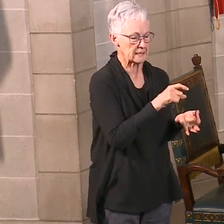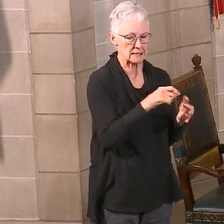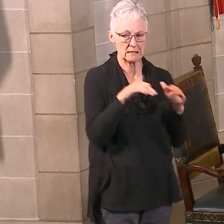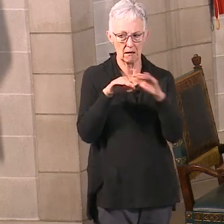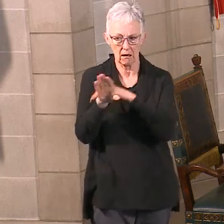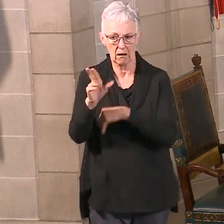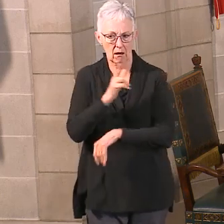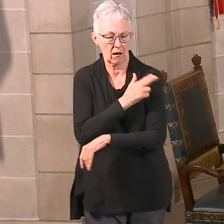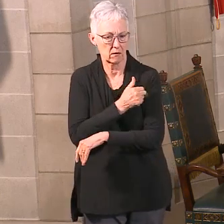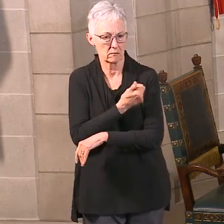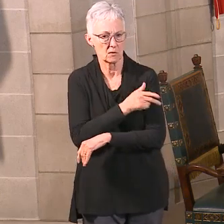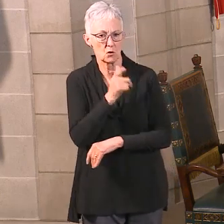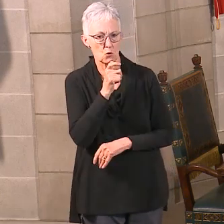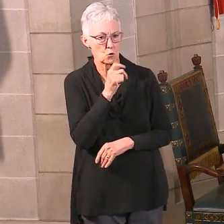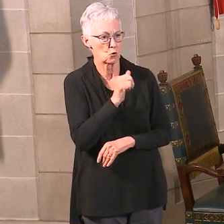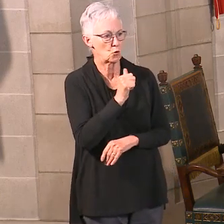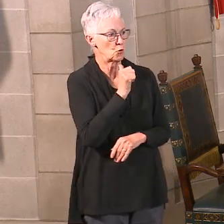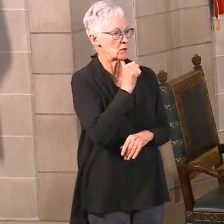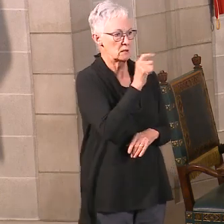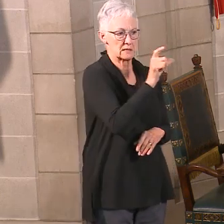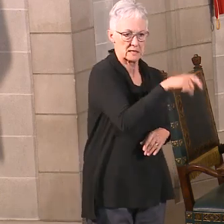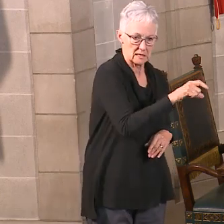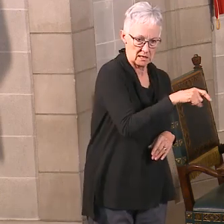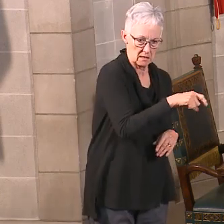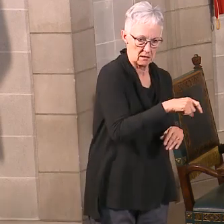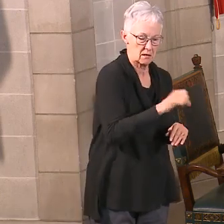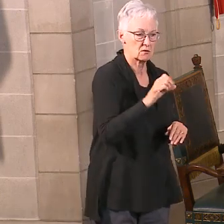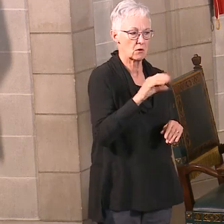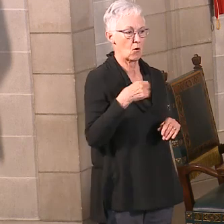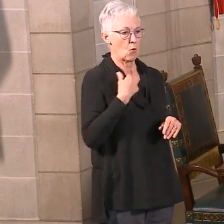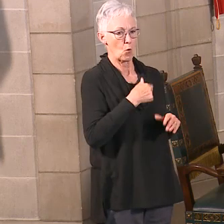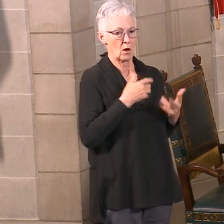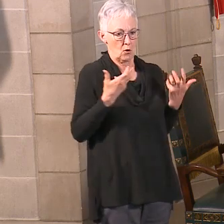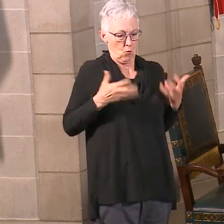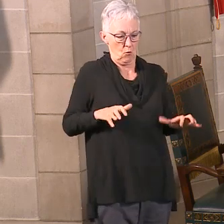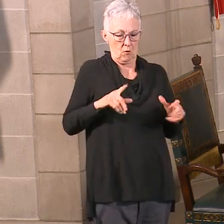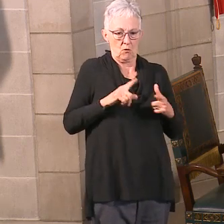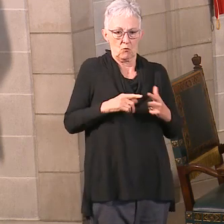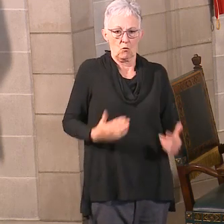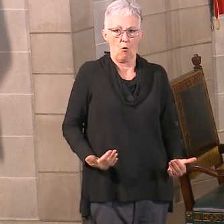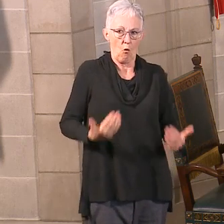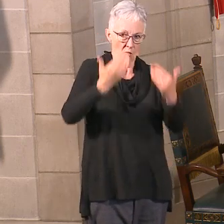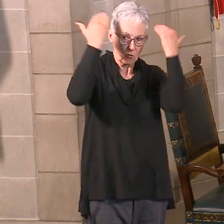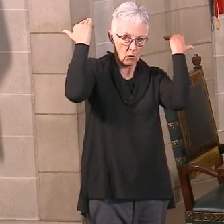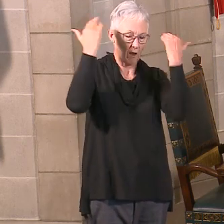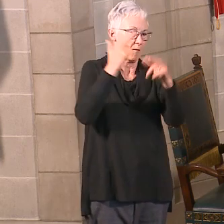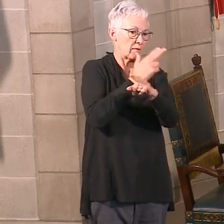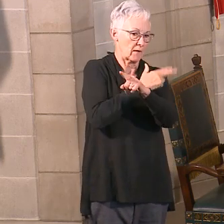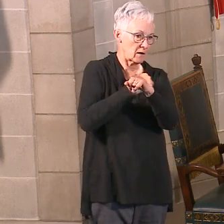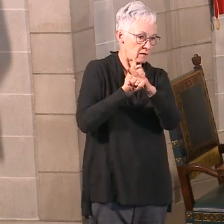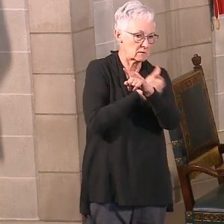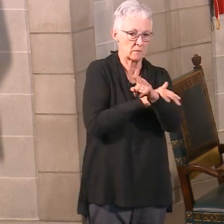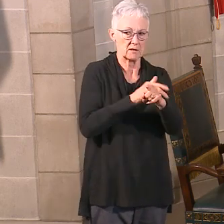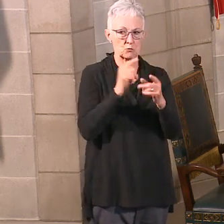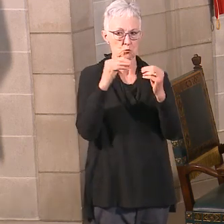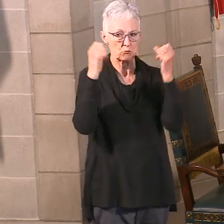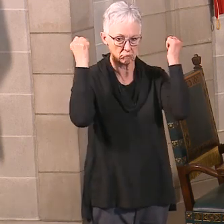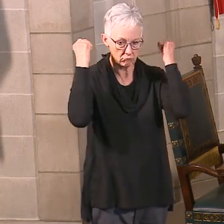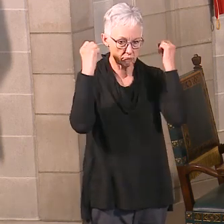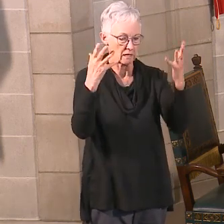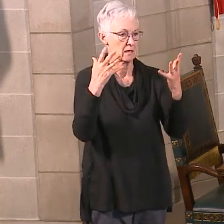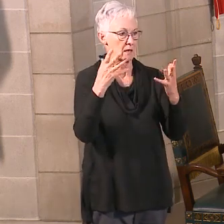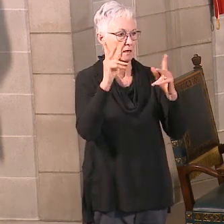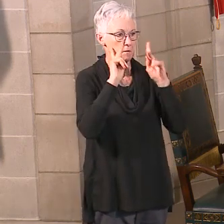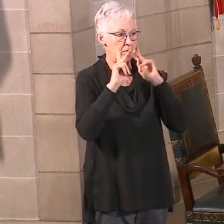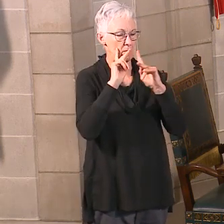making it happen, you know, as we look at how do we make sure we don't overwhelm the healthcare system. So testing is important. We also want to do